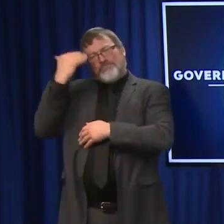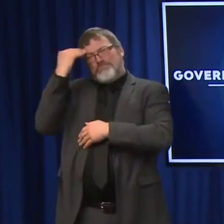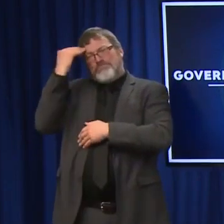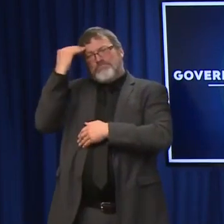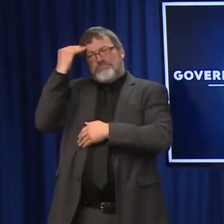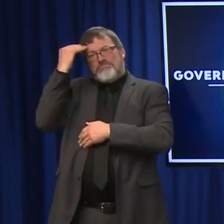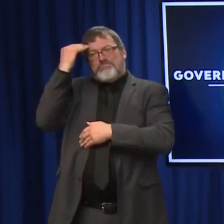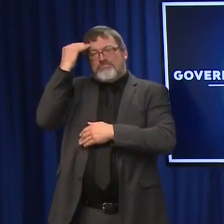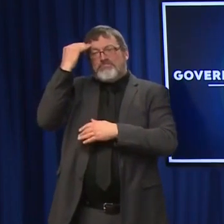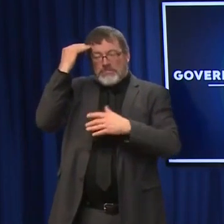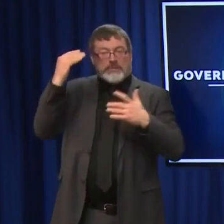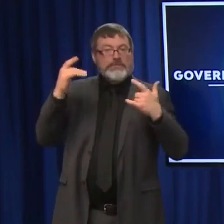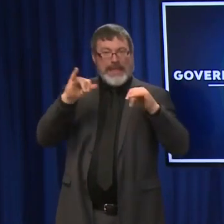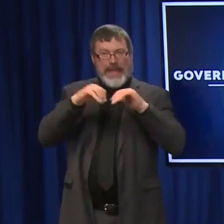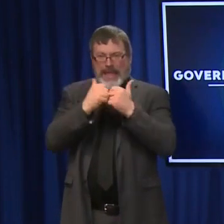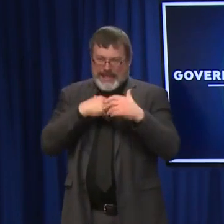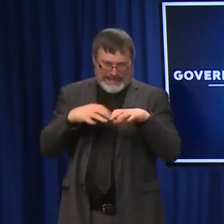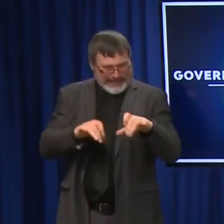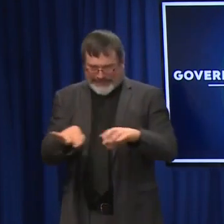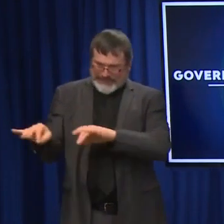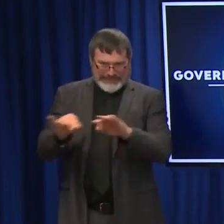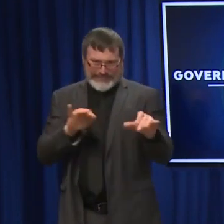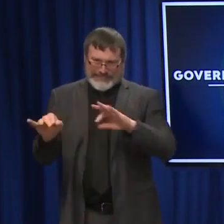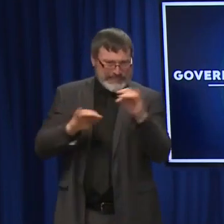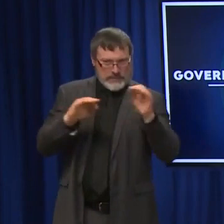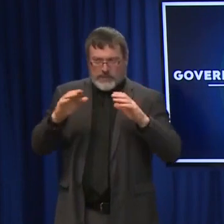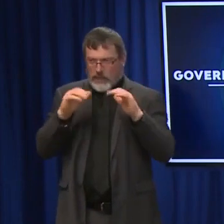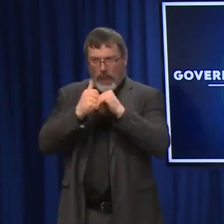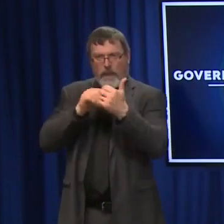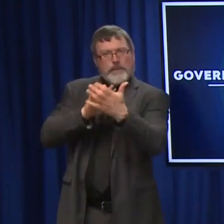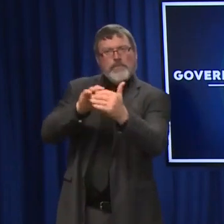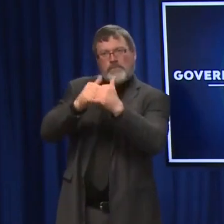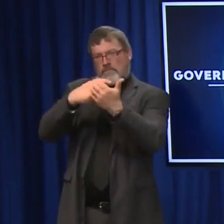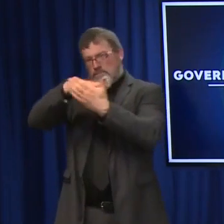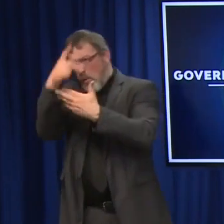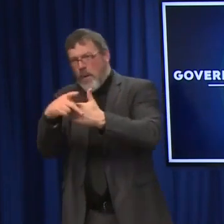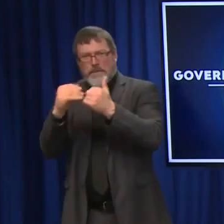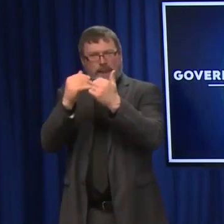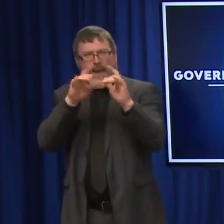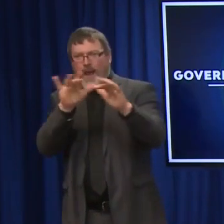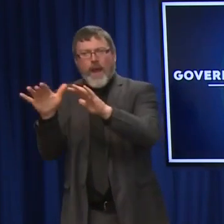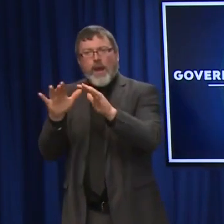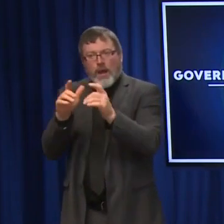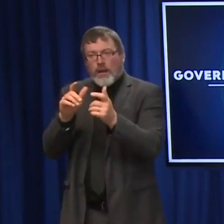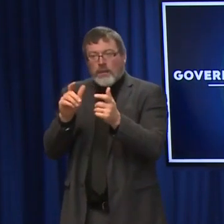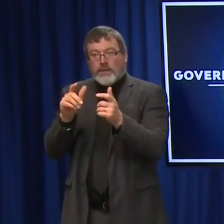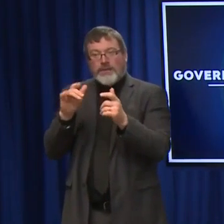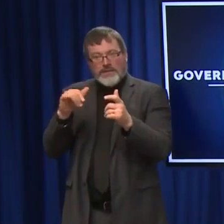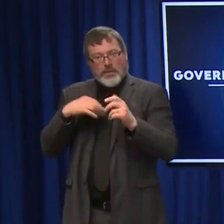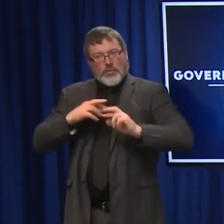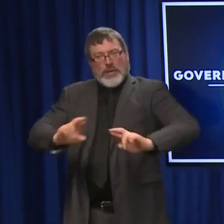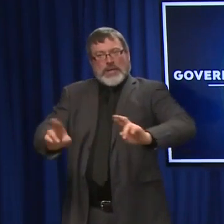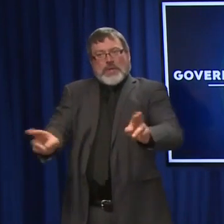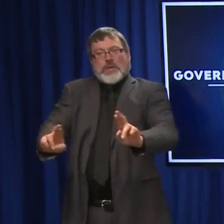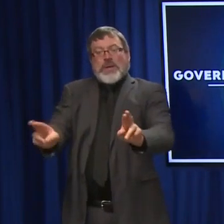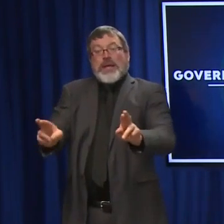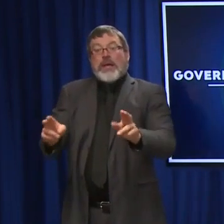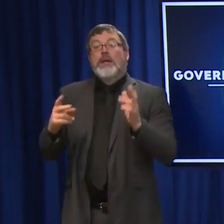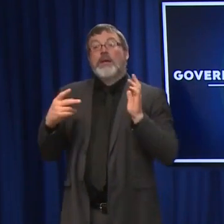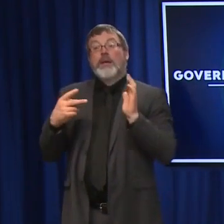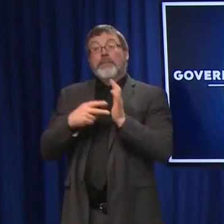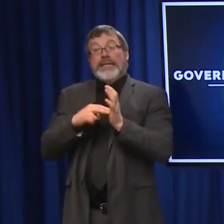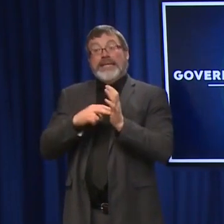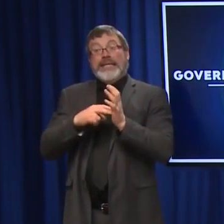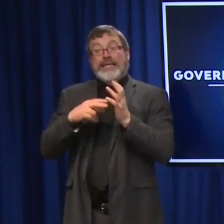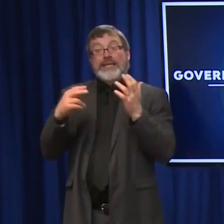with hospitals, not just in the past few weeks, but over months and months, so that we can be as prepared as possible. That doesn't mean that the surge becomes